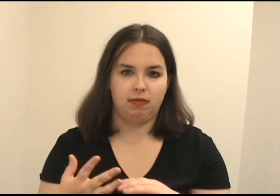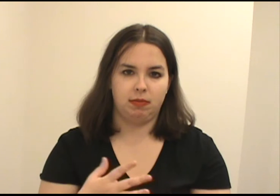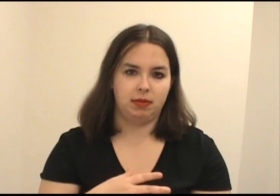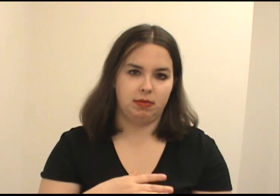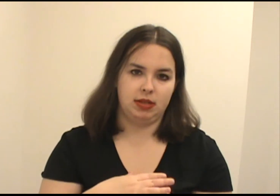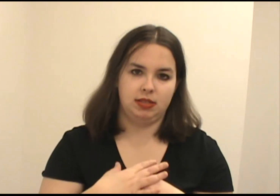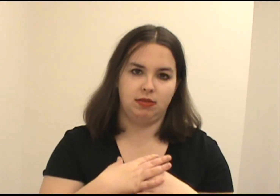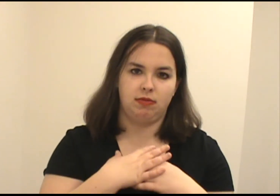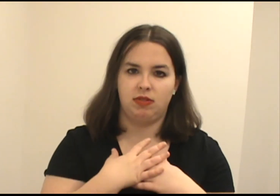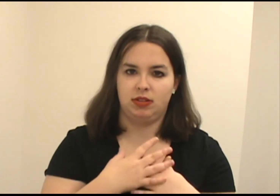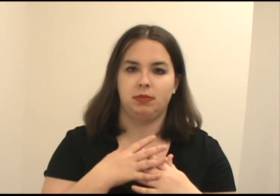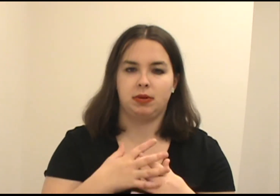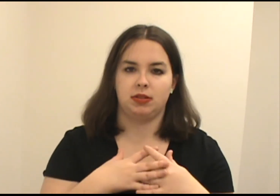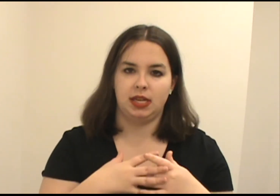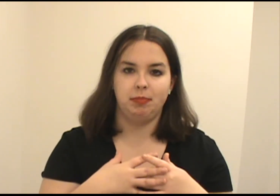from the rest of the Supergirl team.